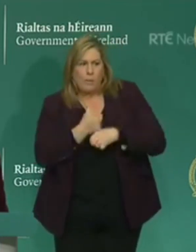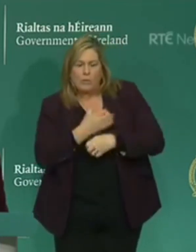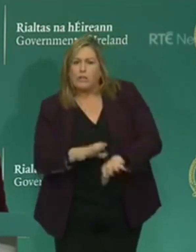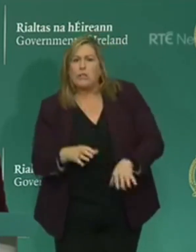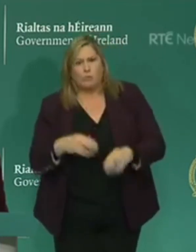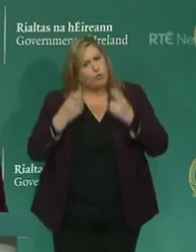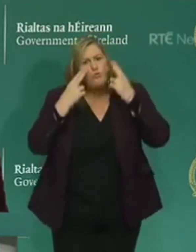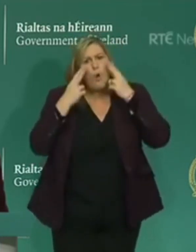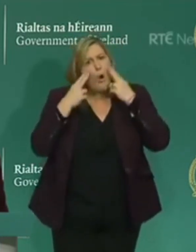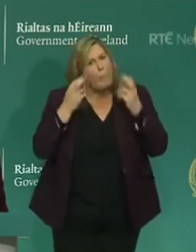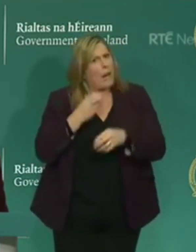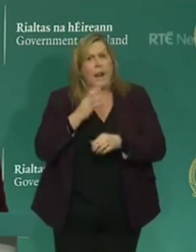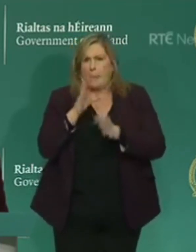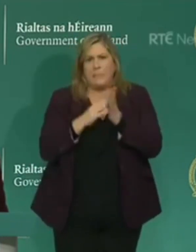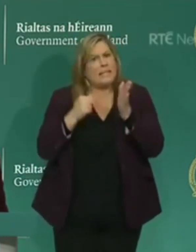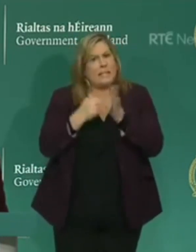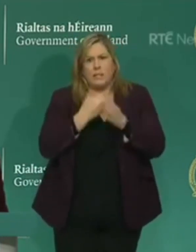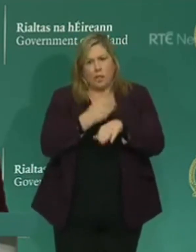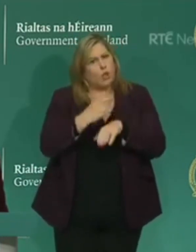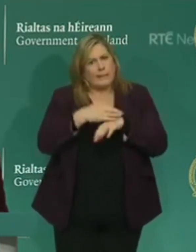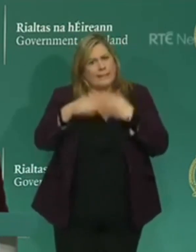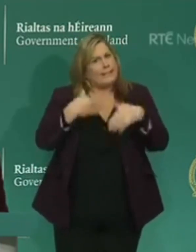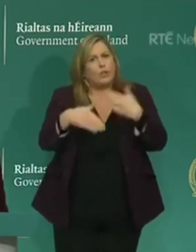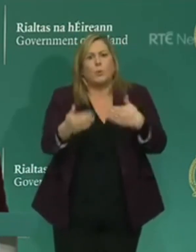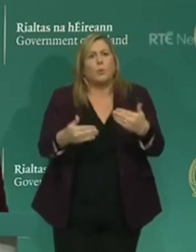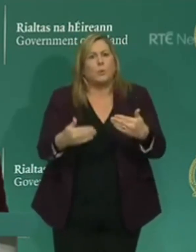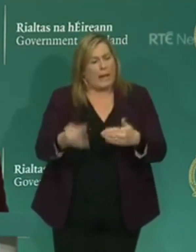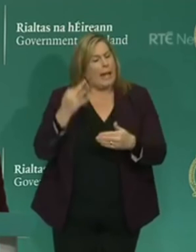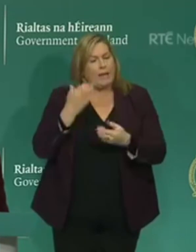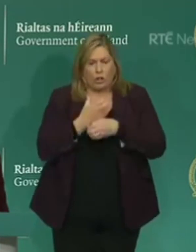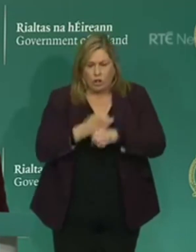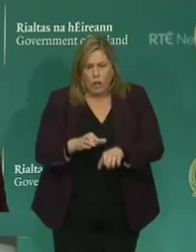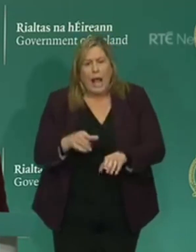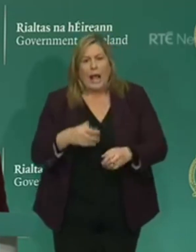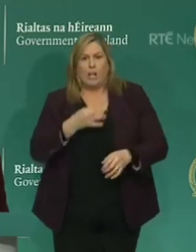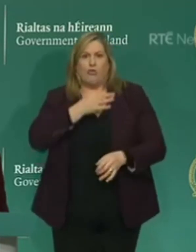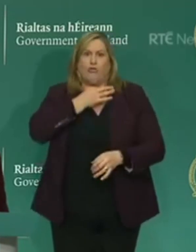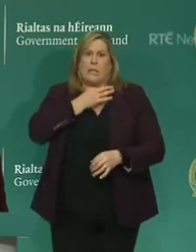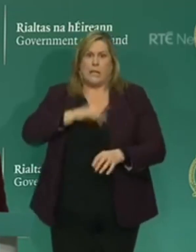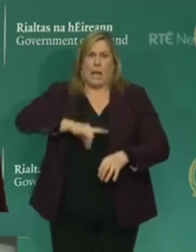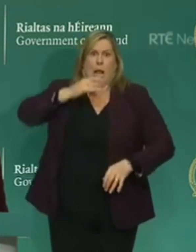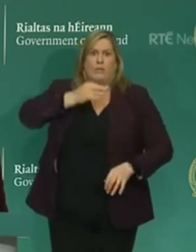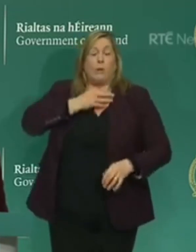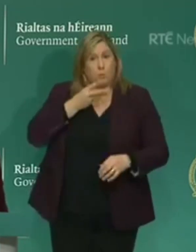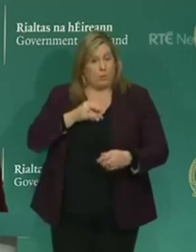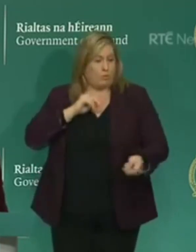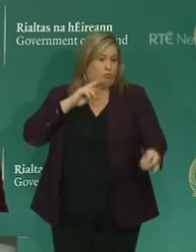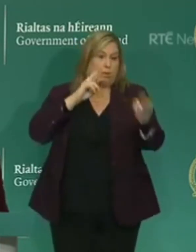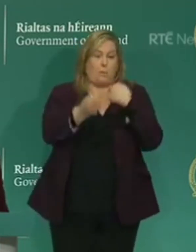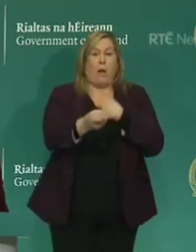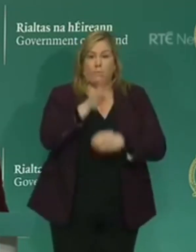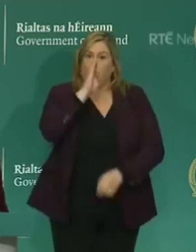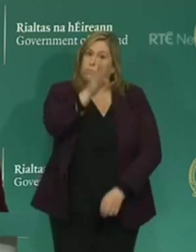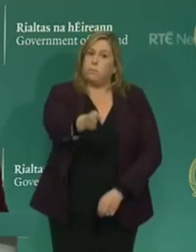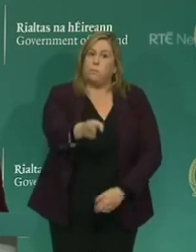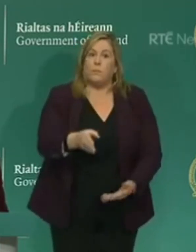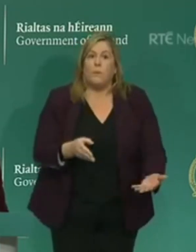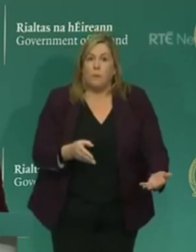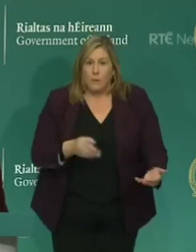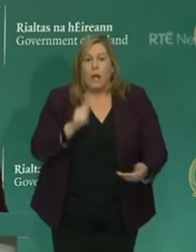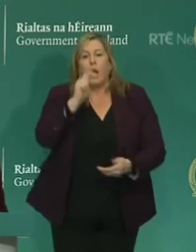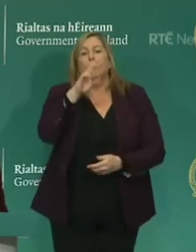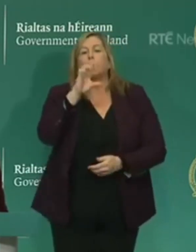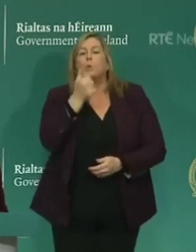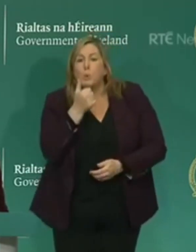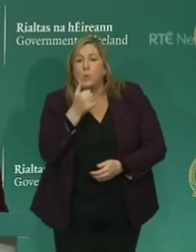with normal practice, and where a child is at immediate risk they receive an immediate protective response. TUSLA are seeing